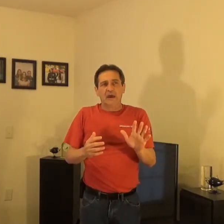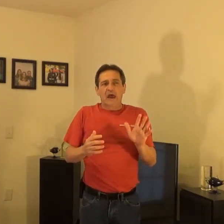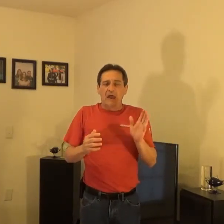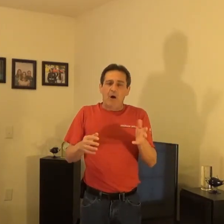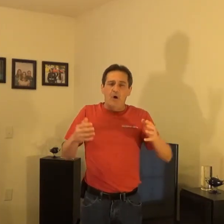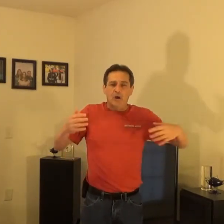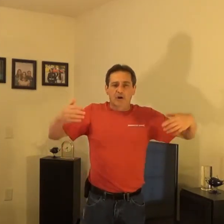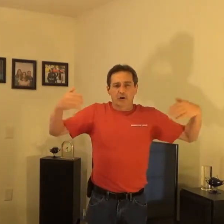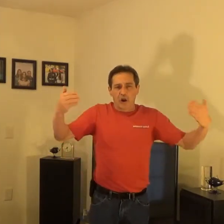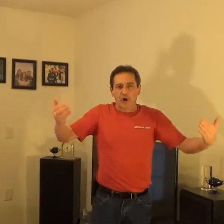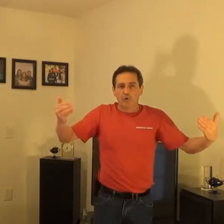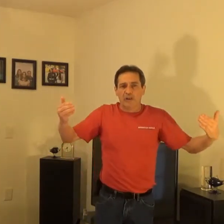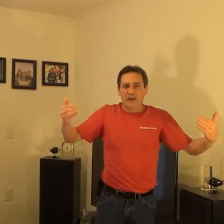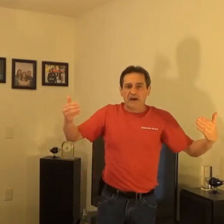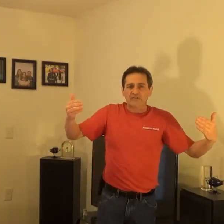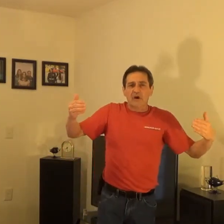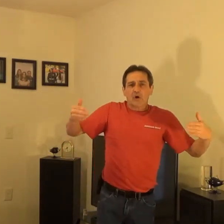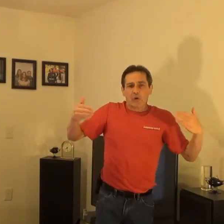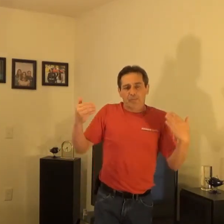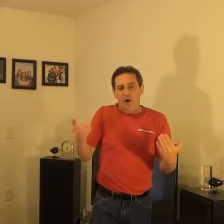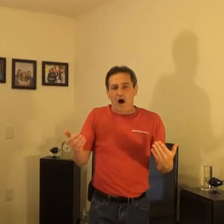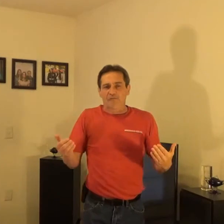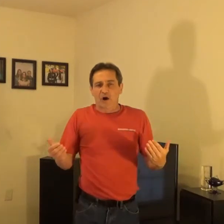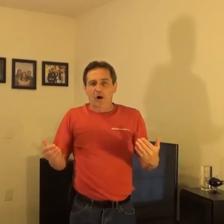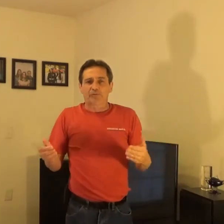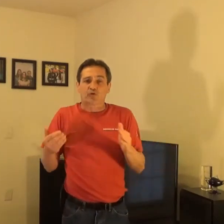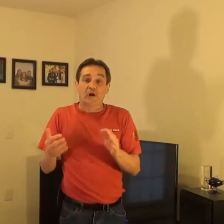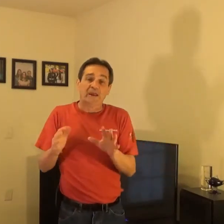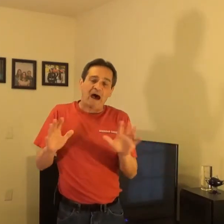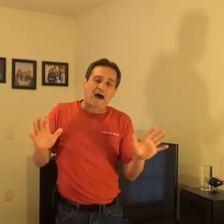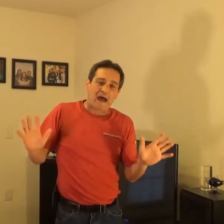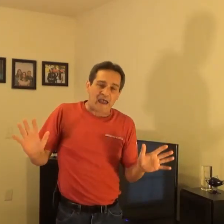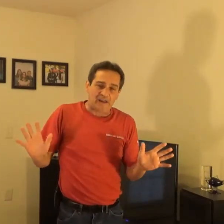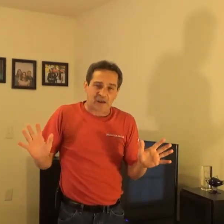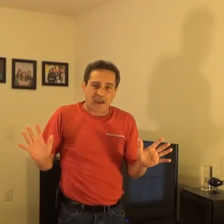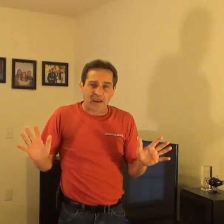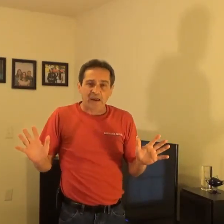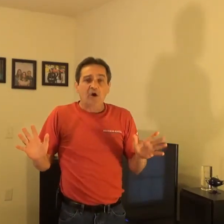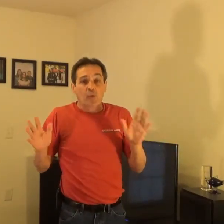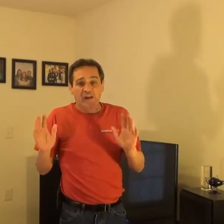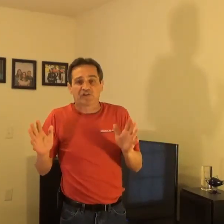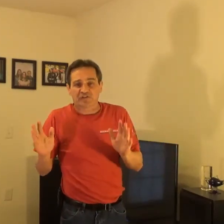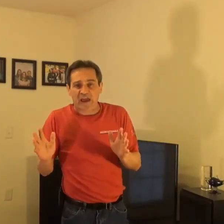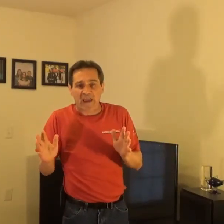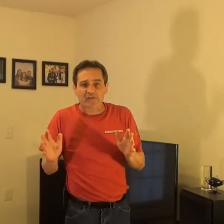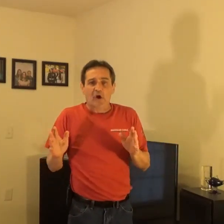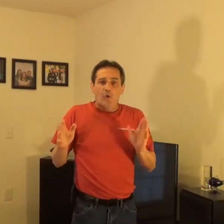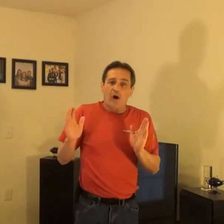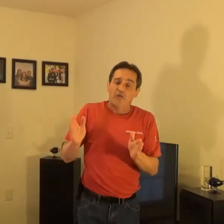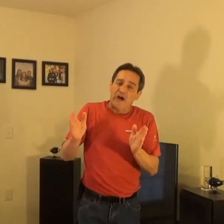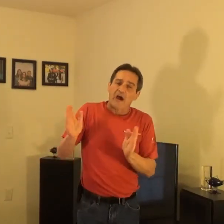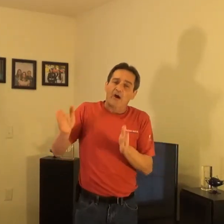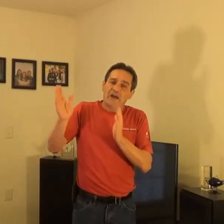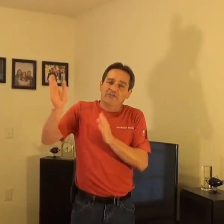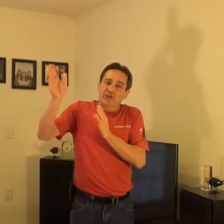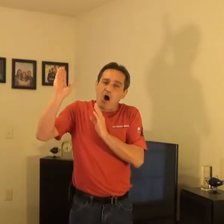And I want to conclude this with Proverbs 29-18, which says, Where there is no